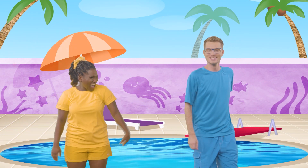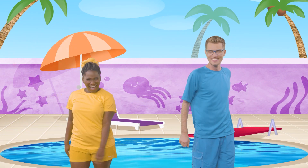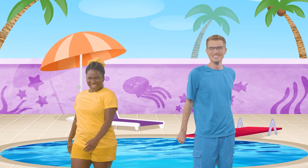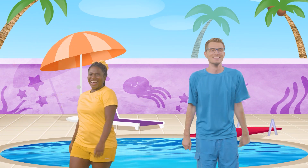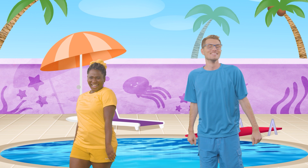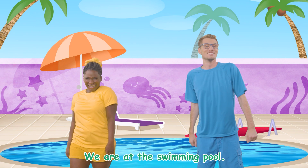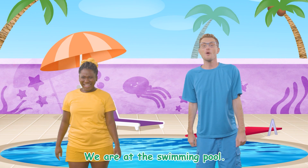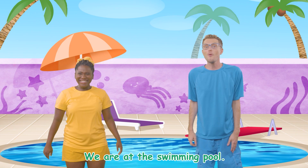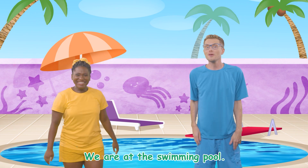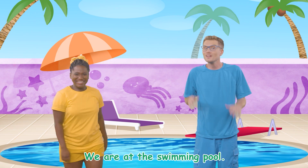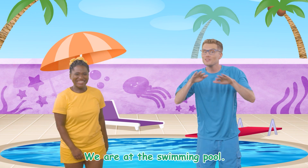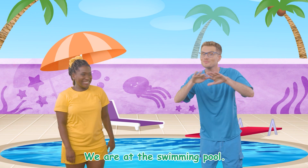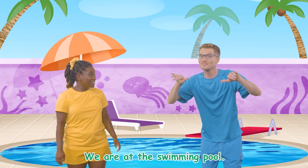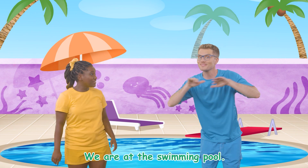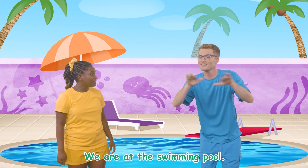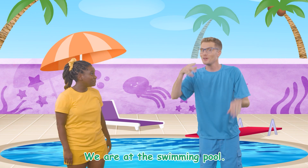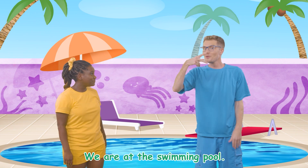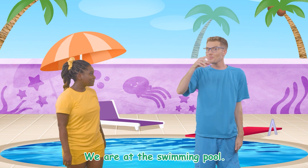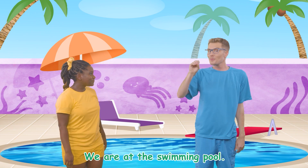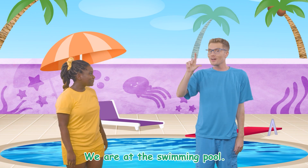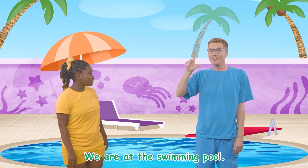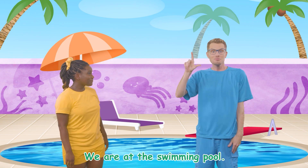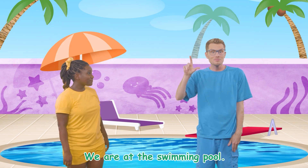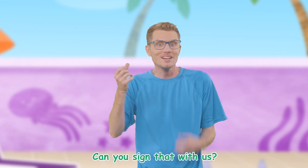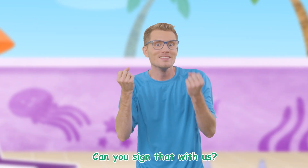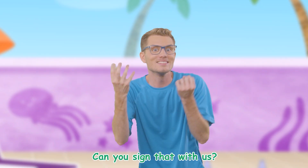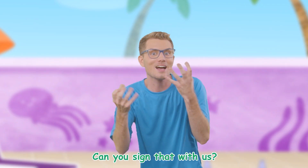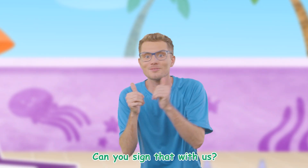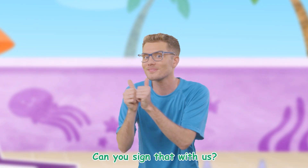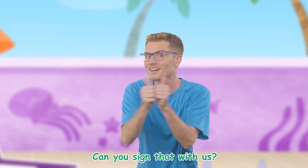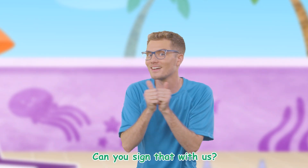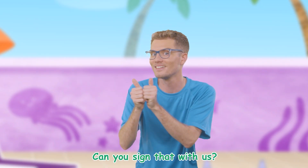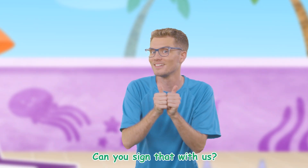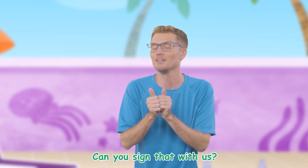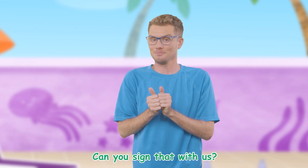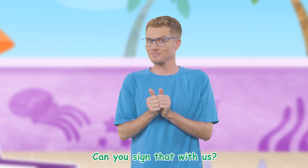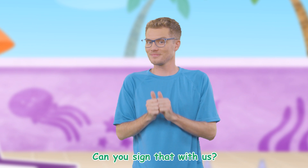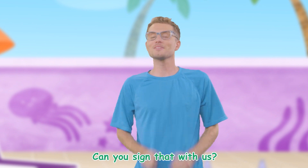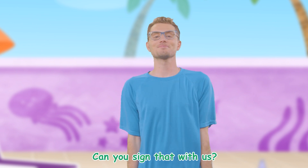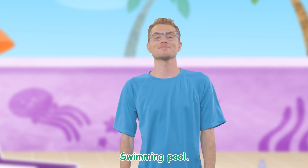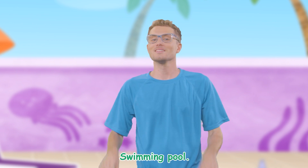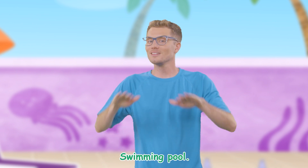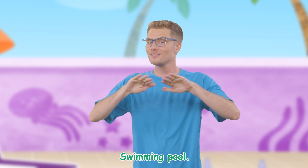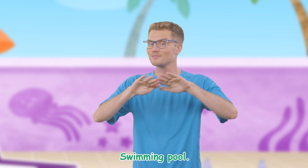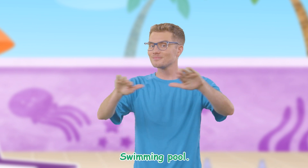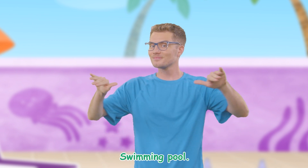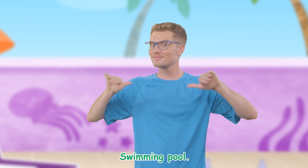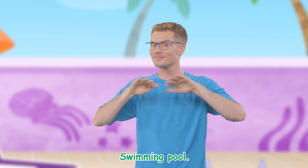We are at the swimming pool! Can you sign that with us? Swimming pool!